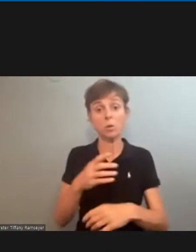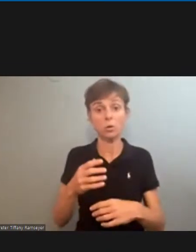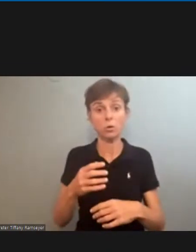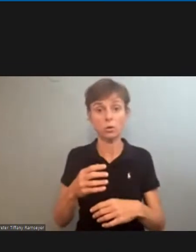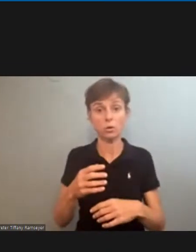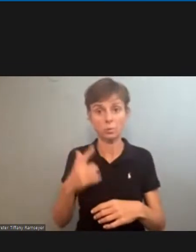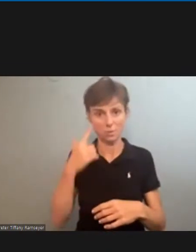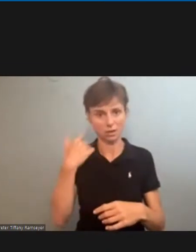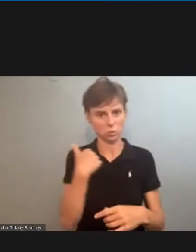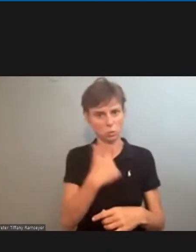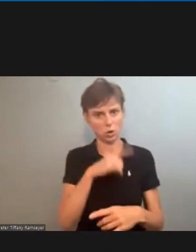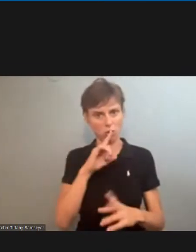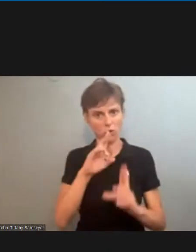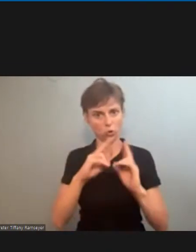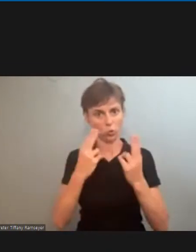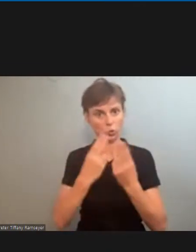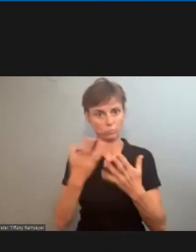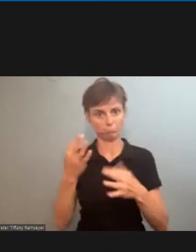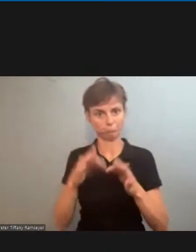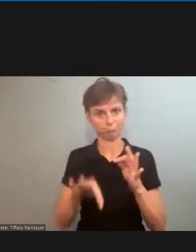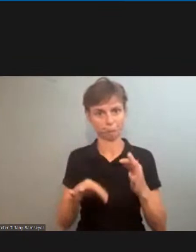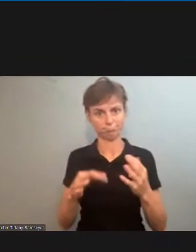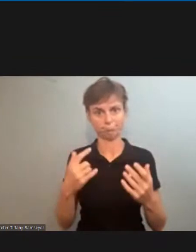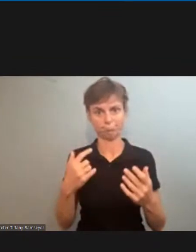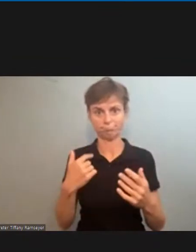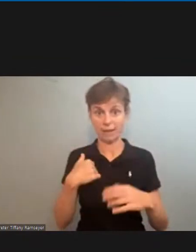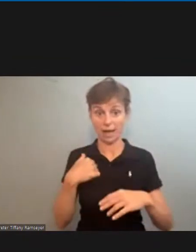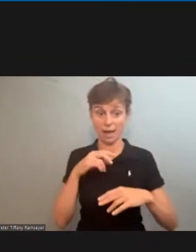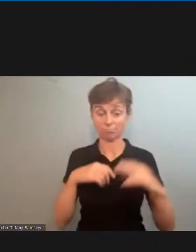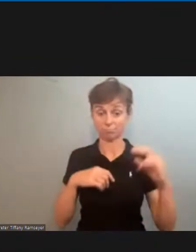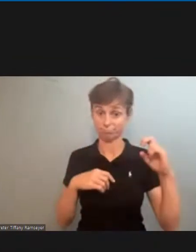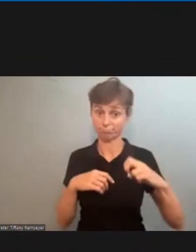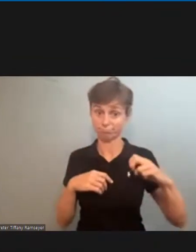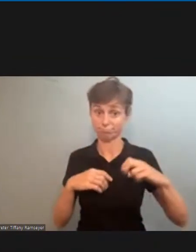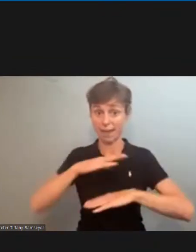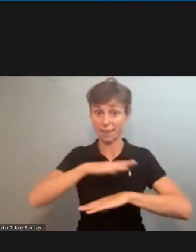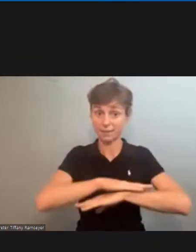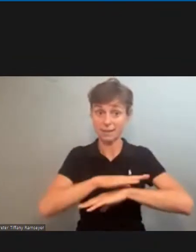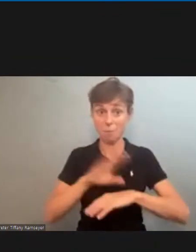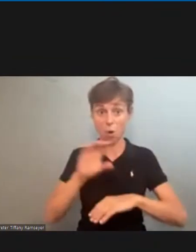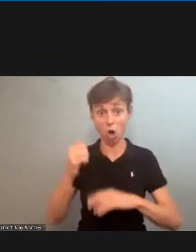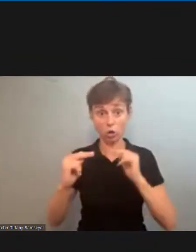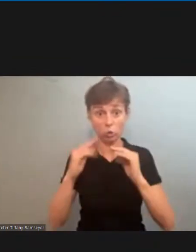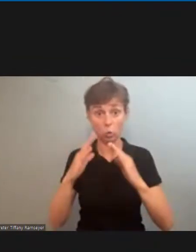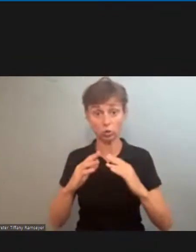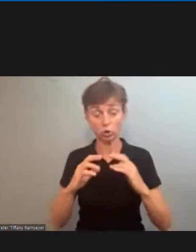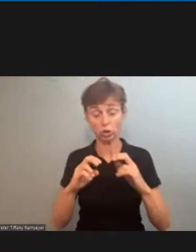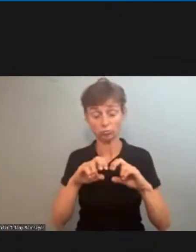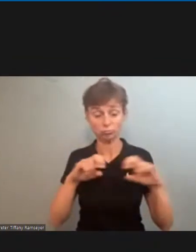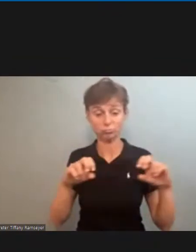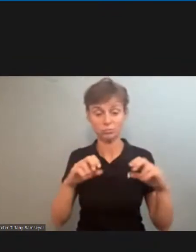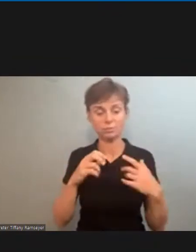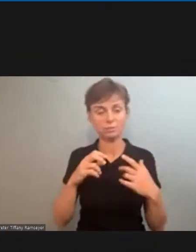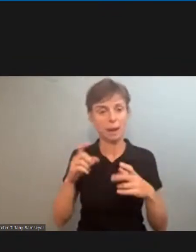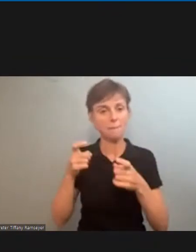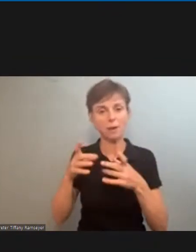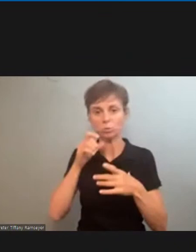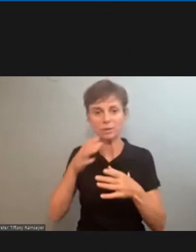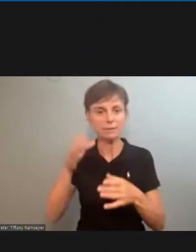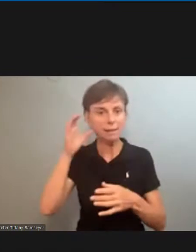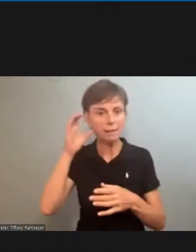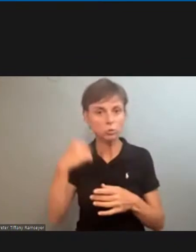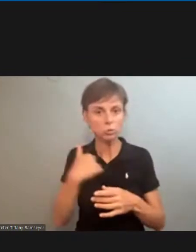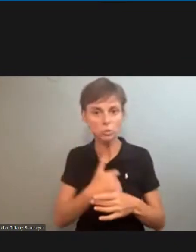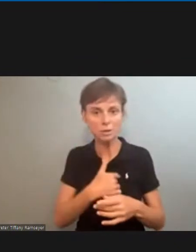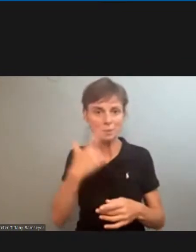that we're you when i'm sitting at the table and the other negotiators are at the table it's not where management's not listening to us we've got because